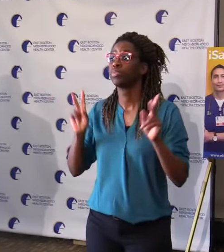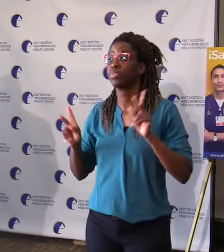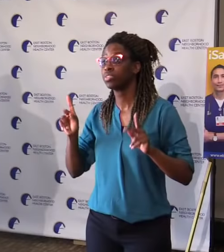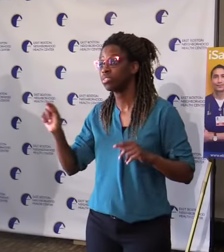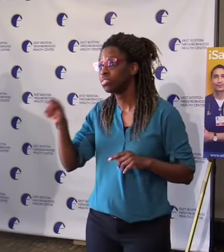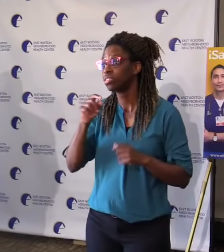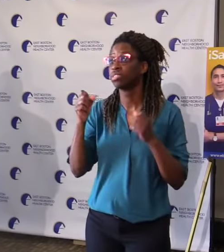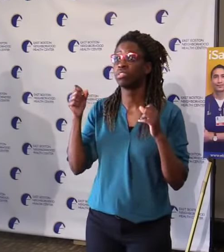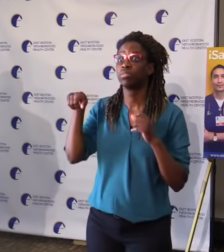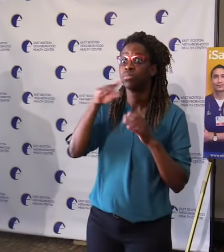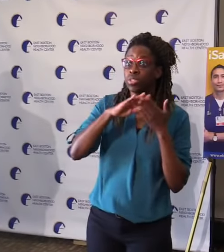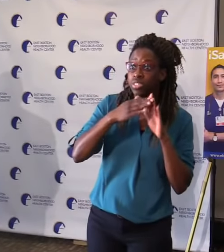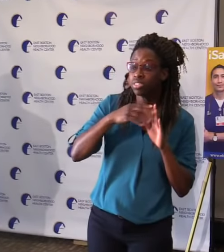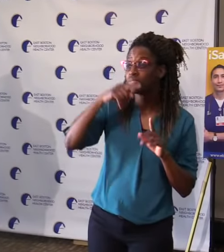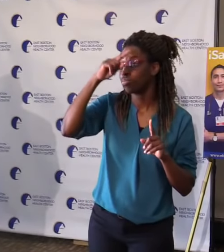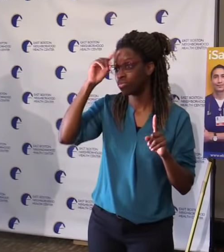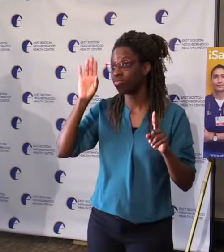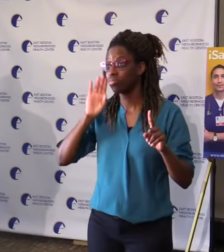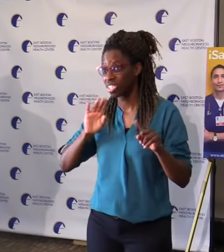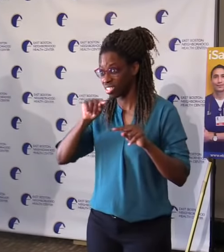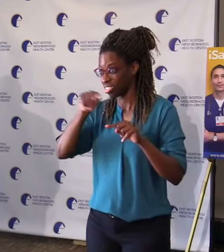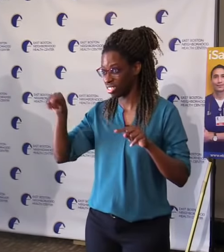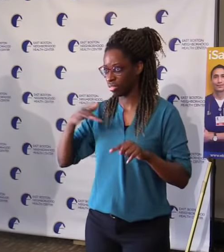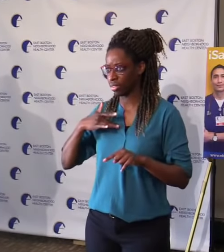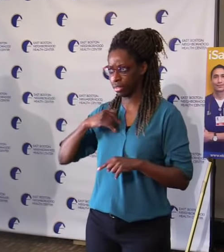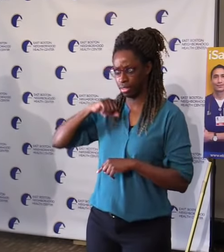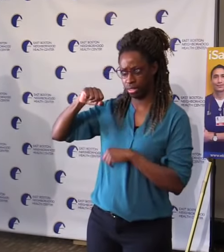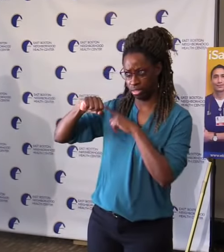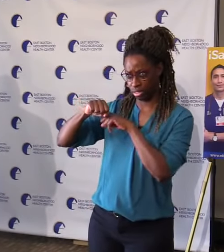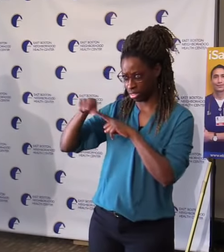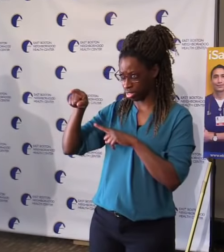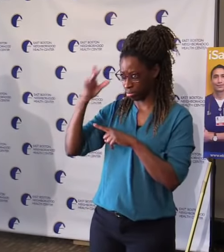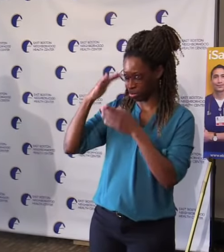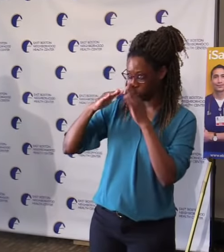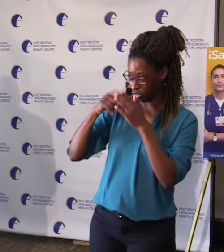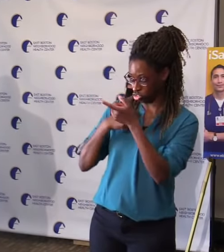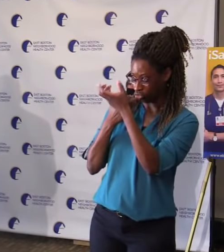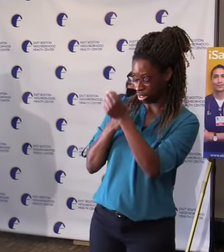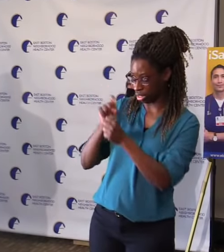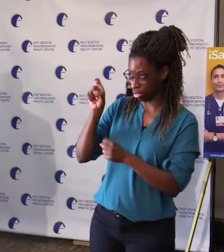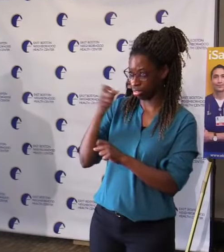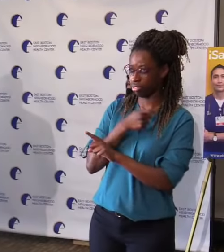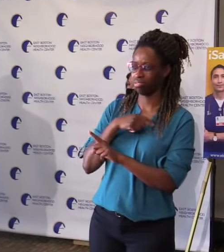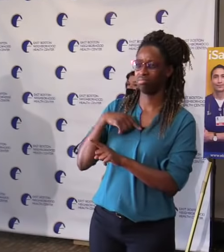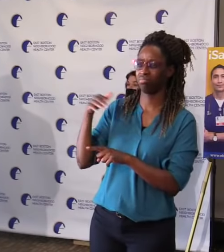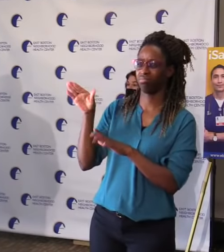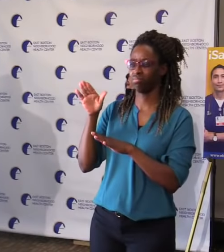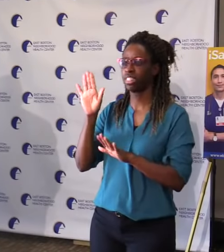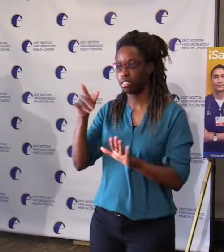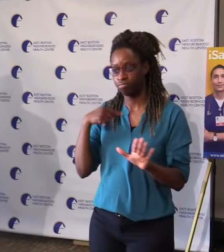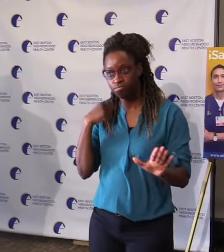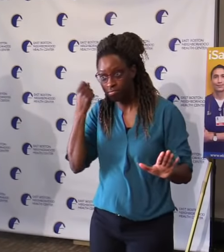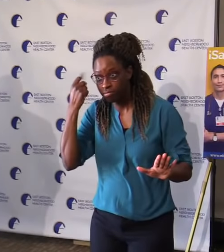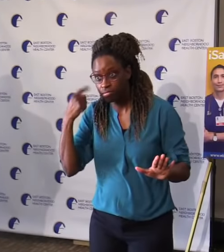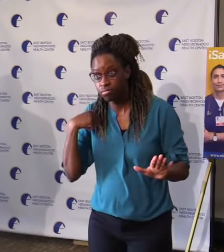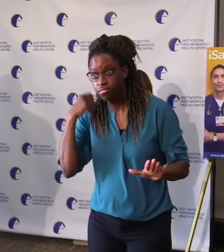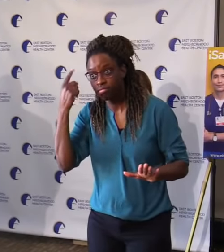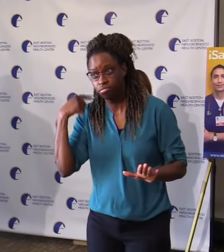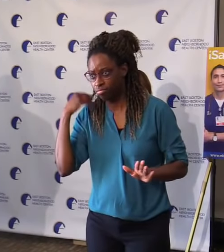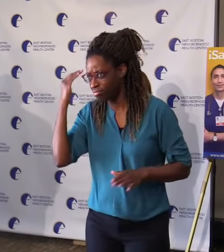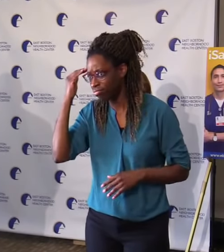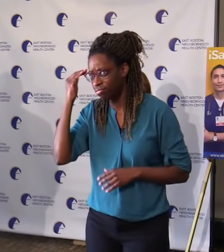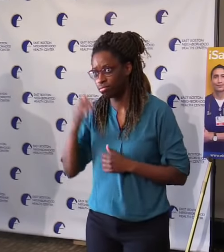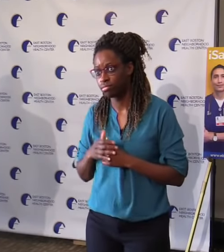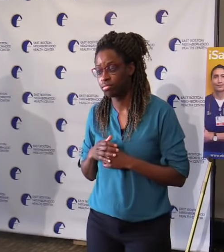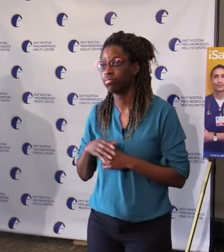-19 vaccine, and we get that. Your local community health center understands that you have a lot of questions and concerns, and they